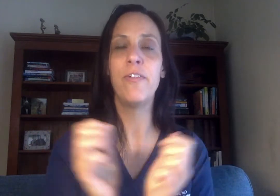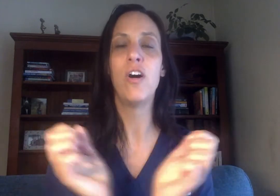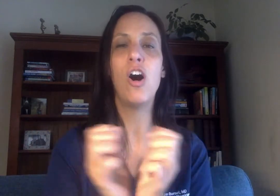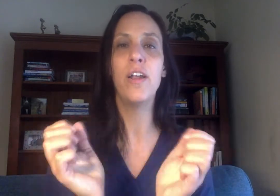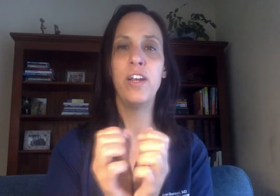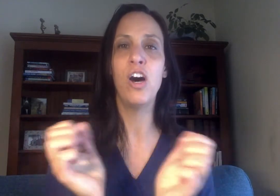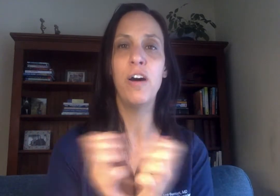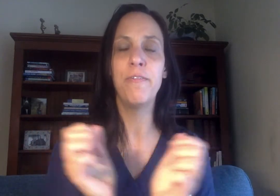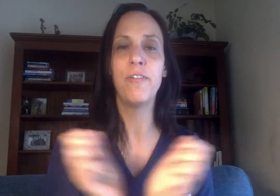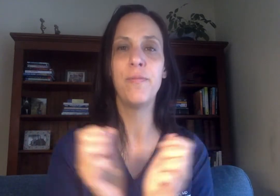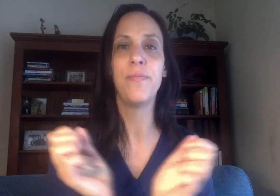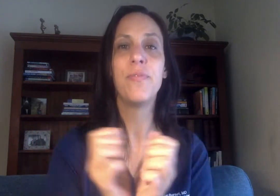on and off.